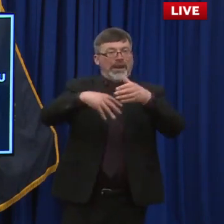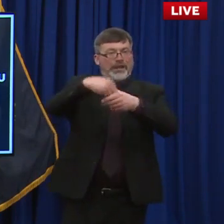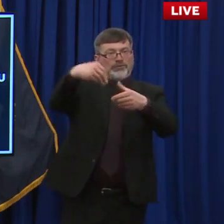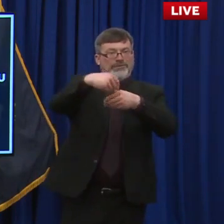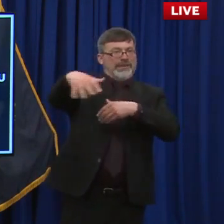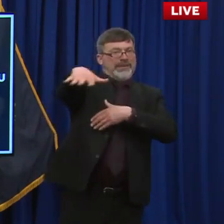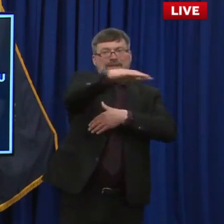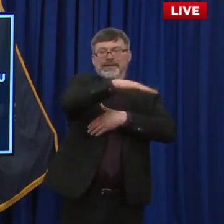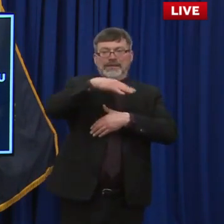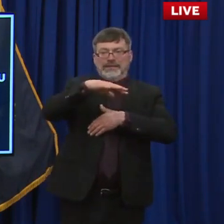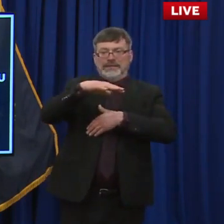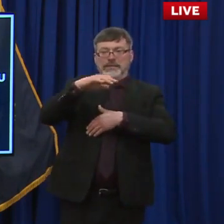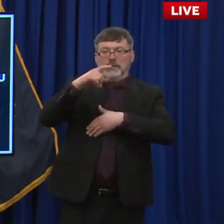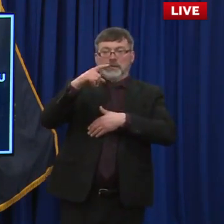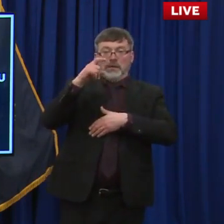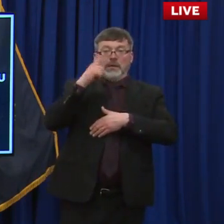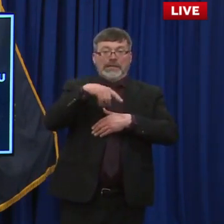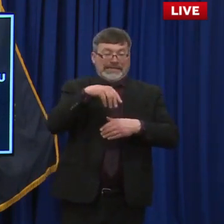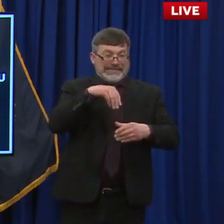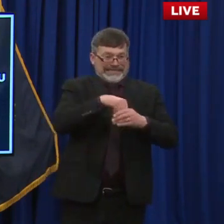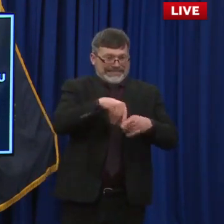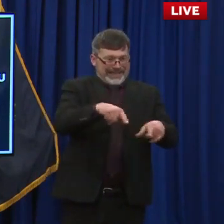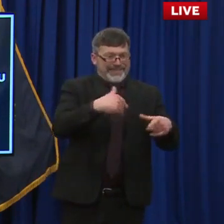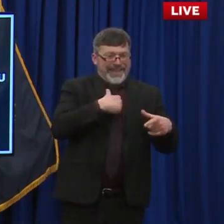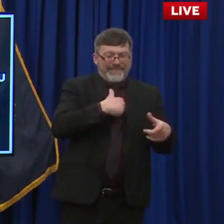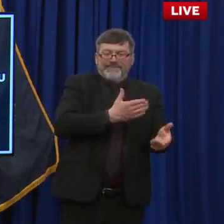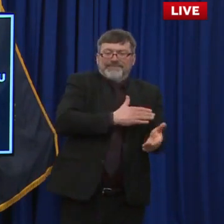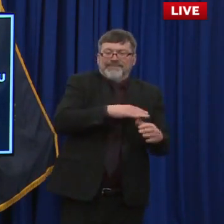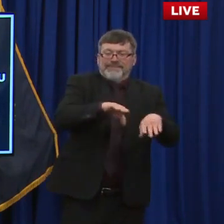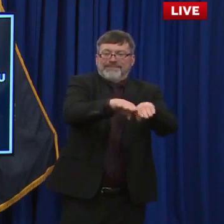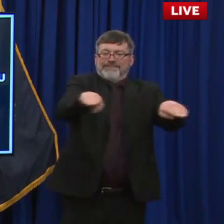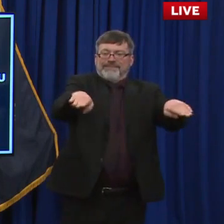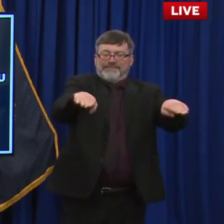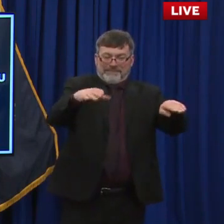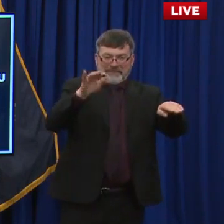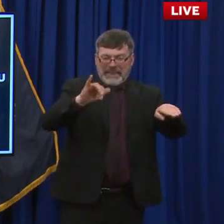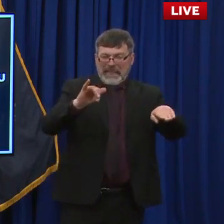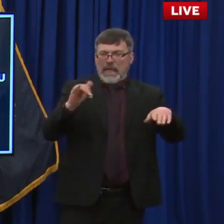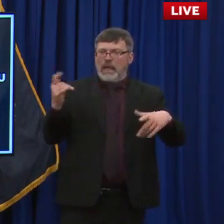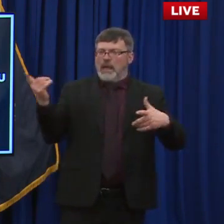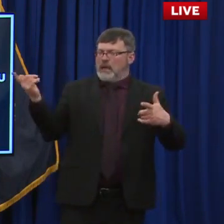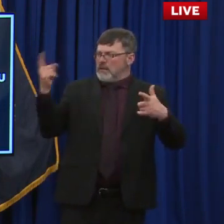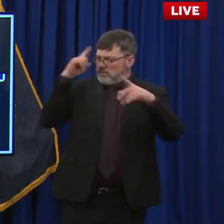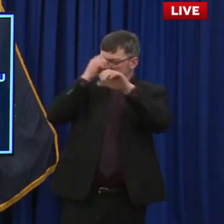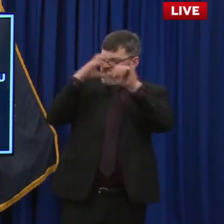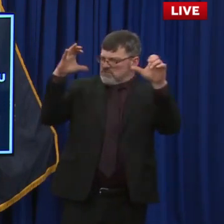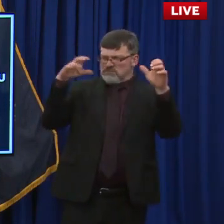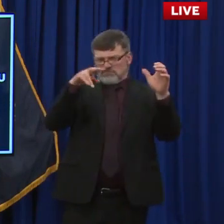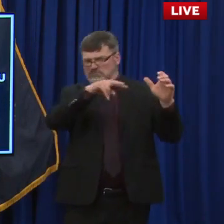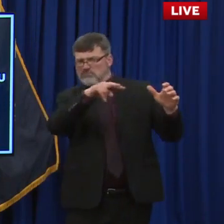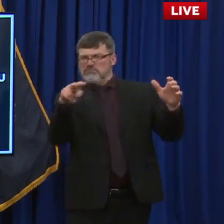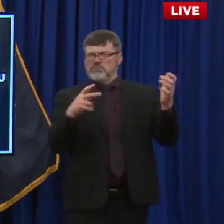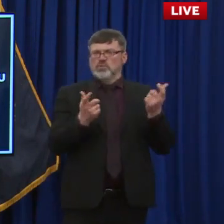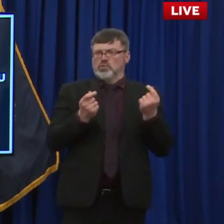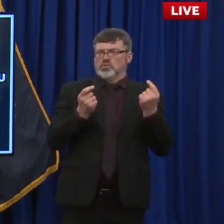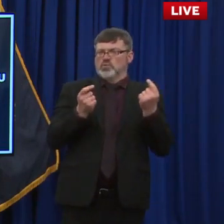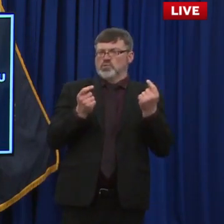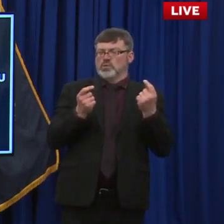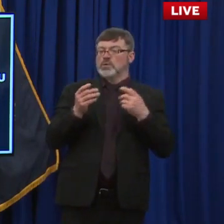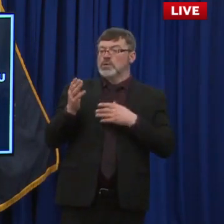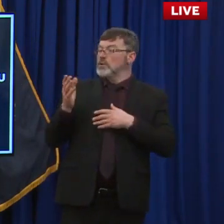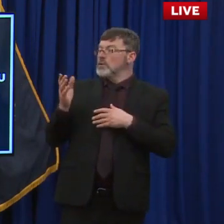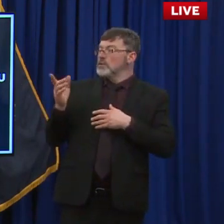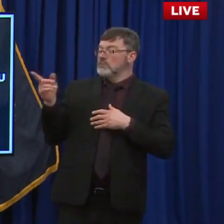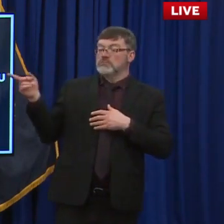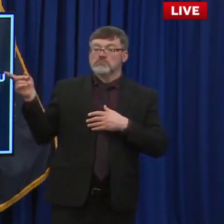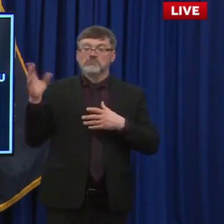capacity. What does that look like for the near future? you expect? Well, yeah, last week, last week we allowed small live bands. Yeah,